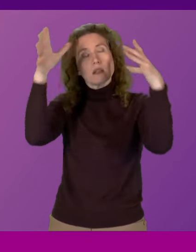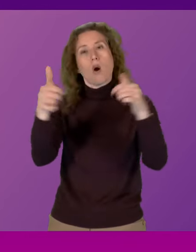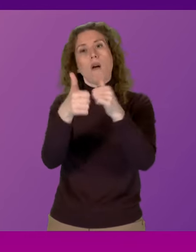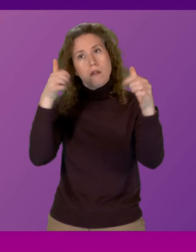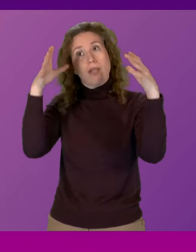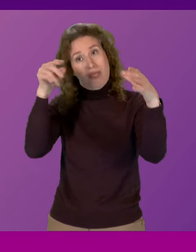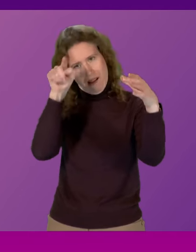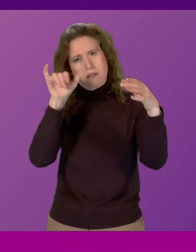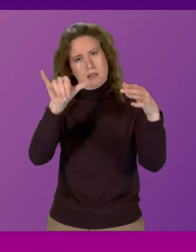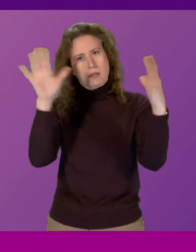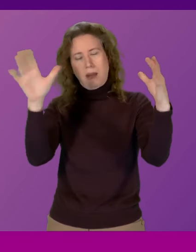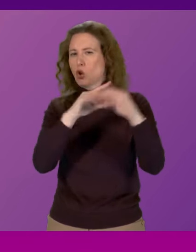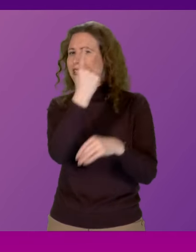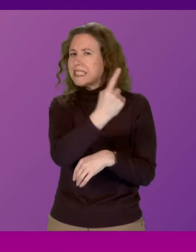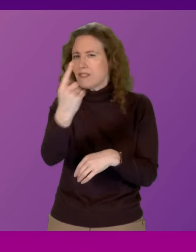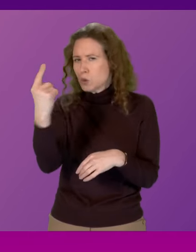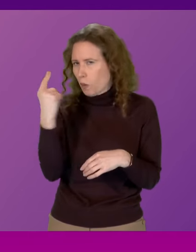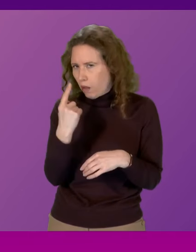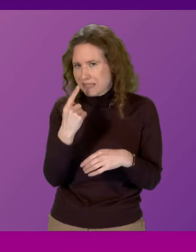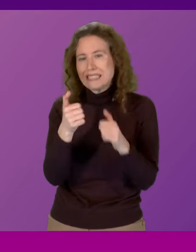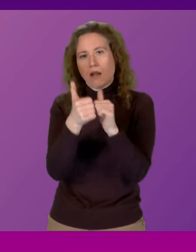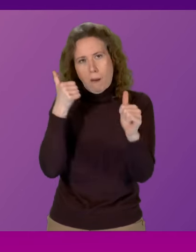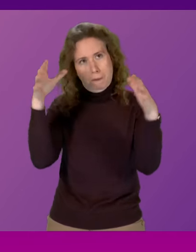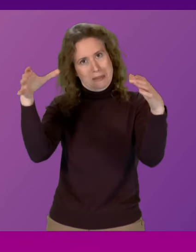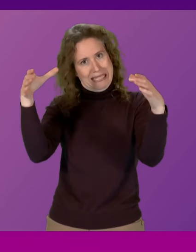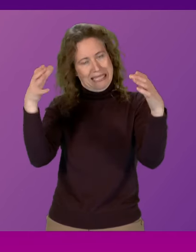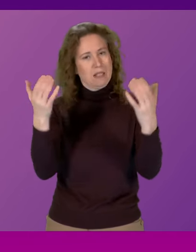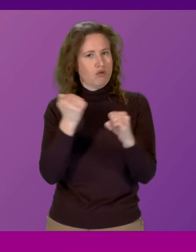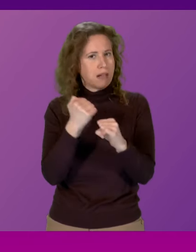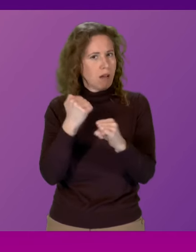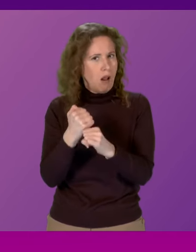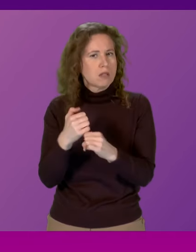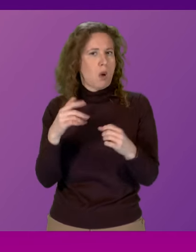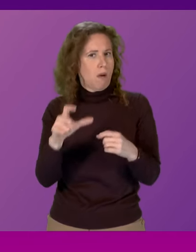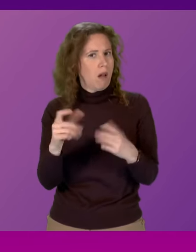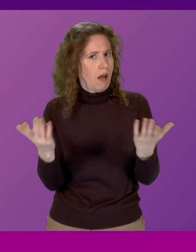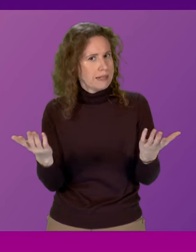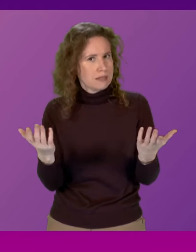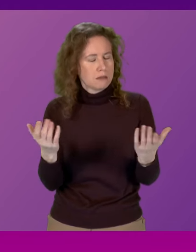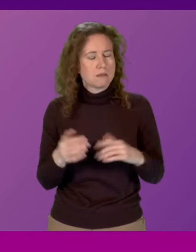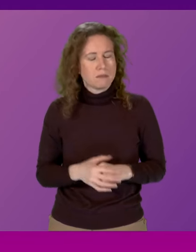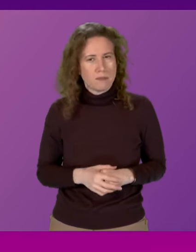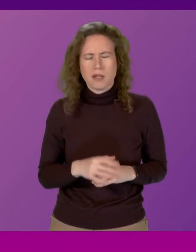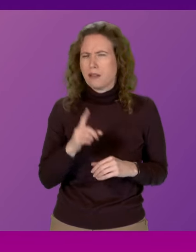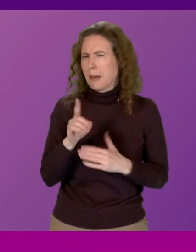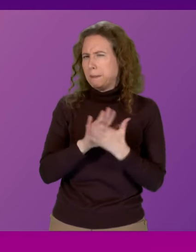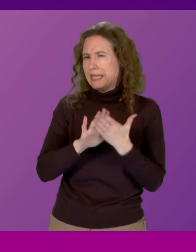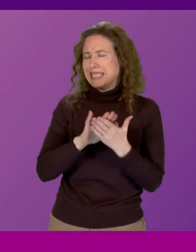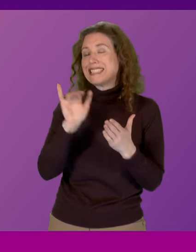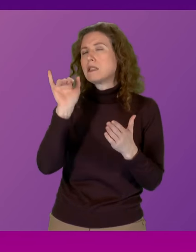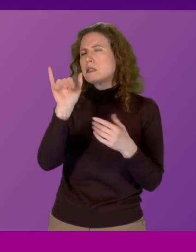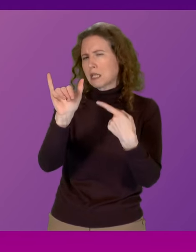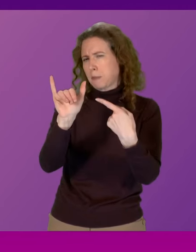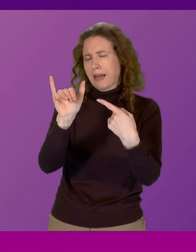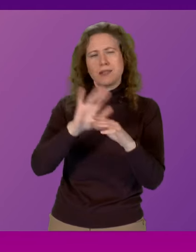and Clyde as a corporate entity, of course, that has been named as a suspect. And it is a suspect.